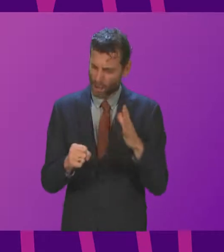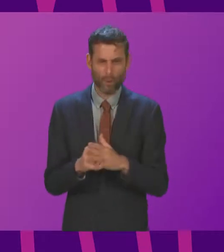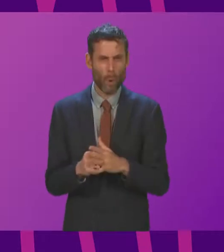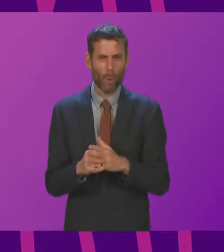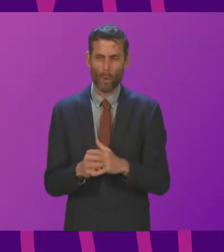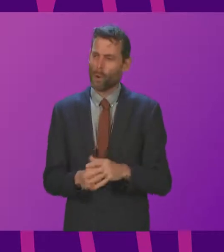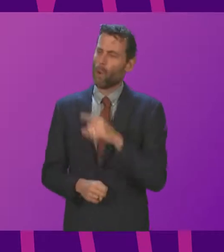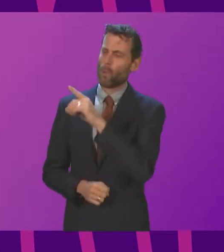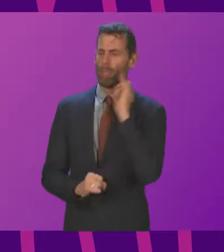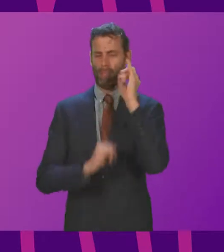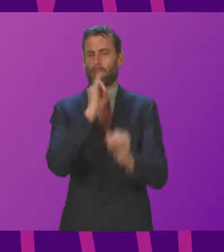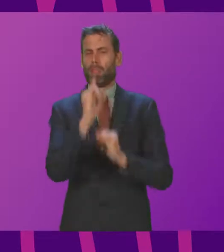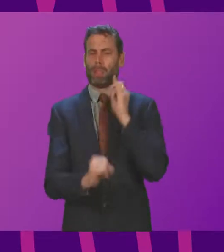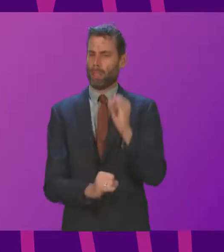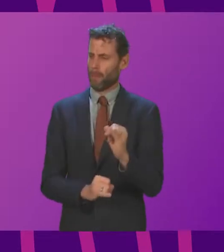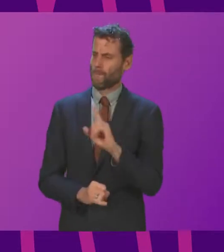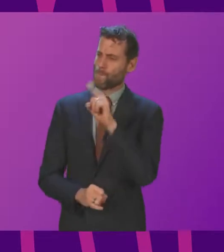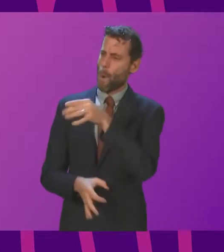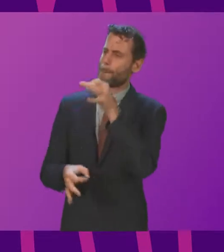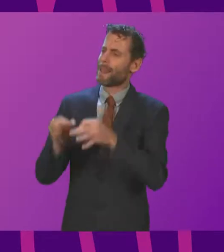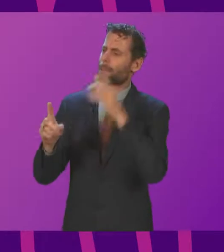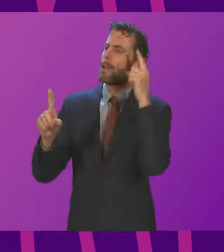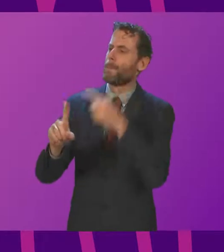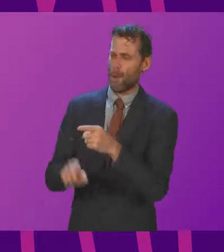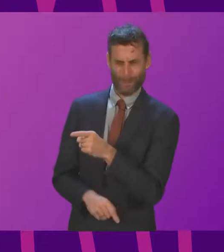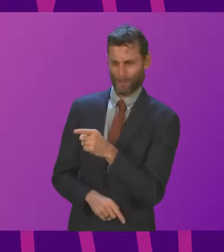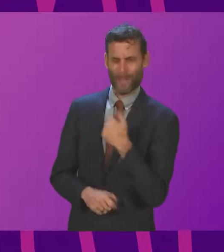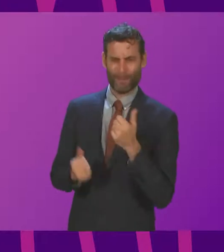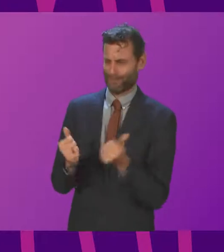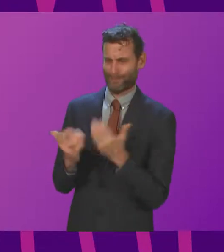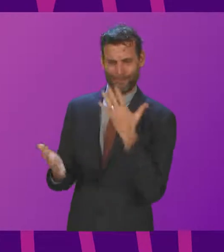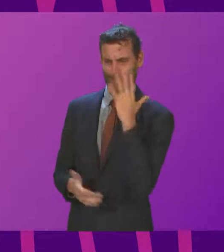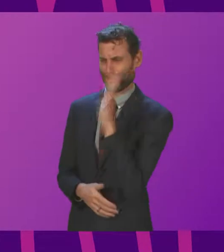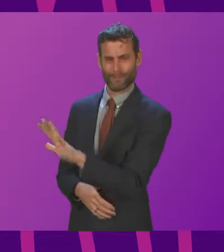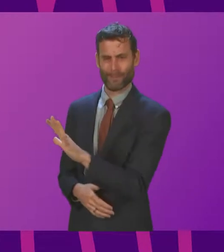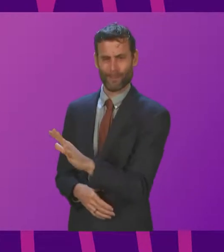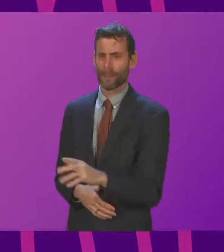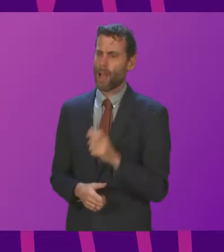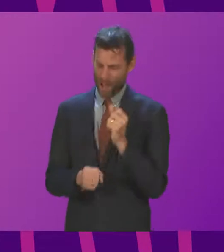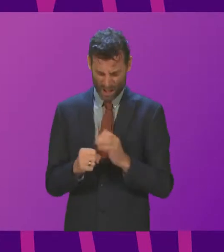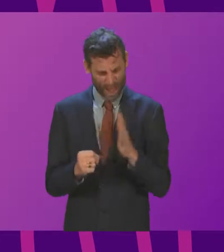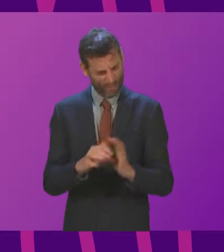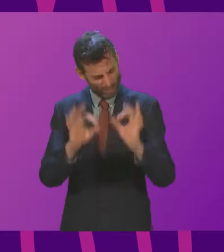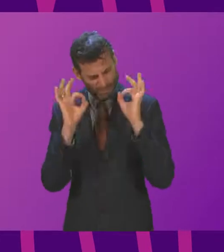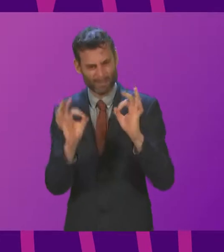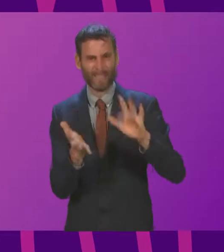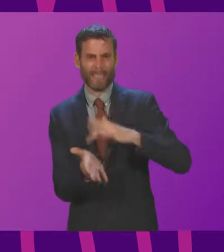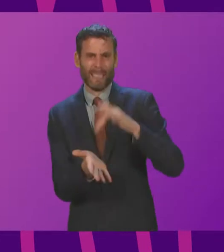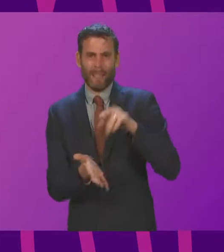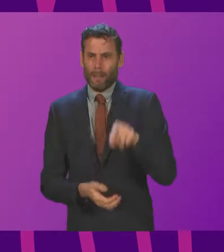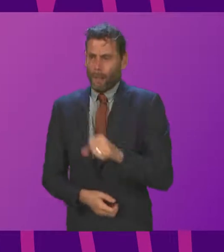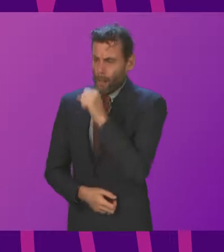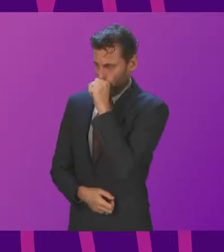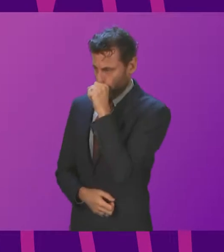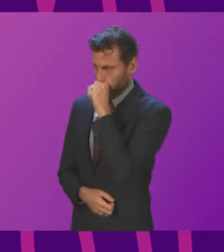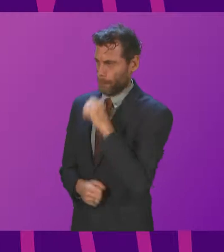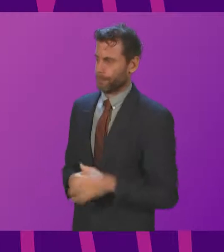political purposes in the way that Anna Sarwar has disgracefully been doing in recent times. Anna